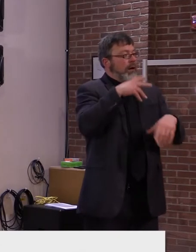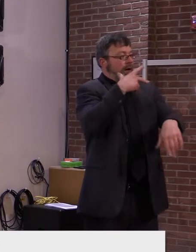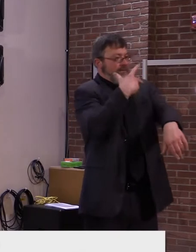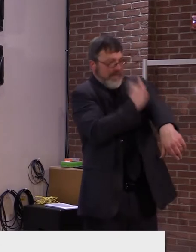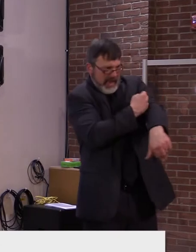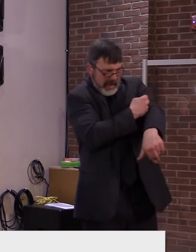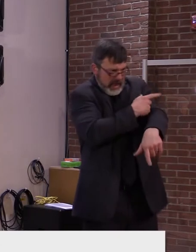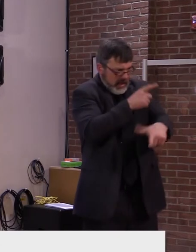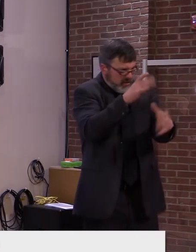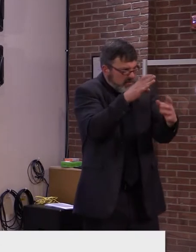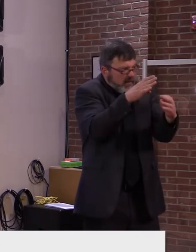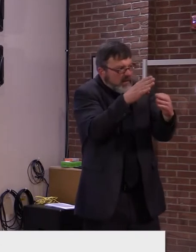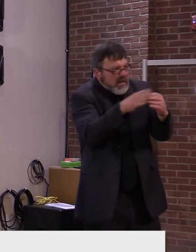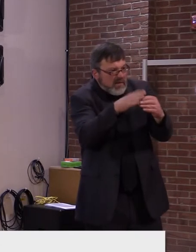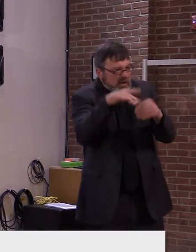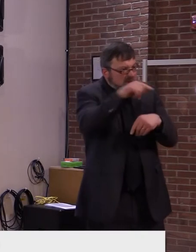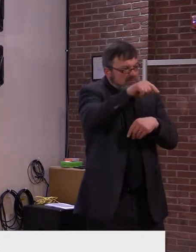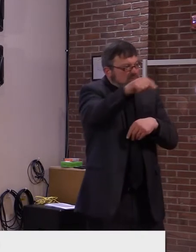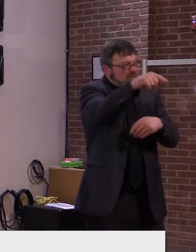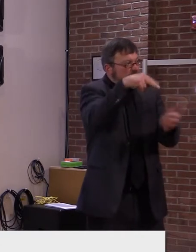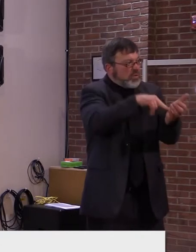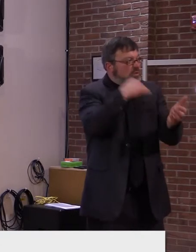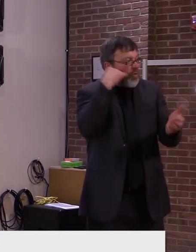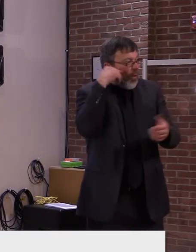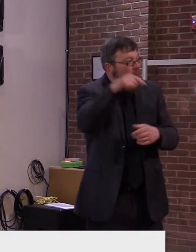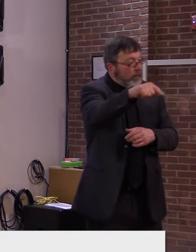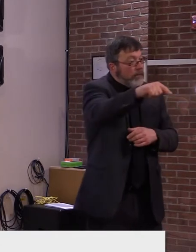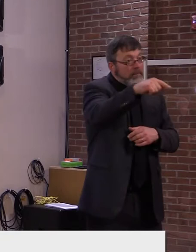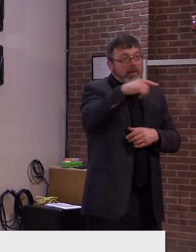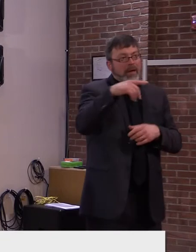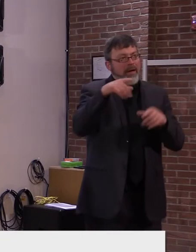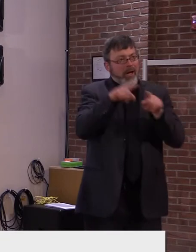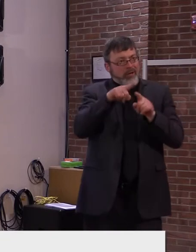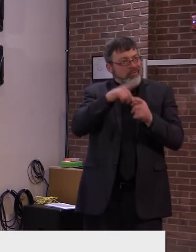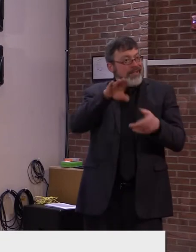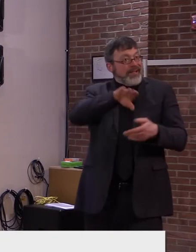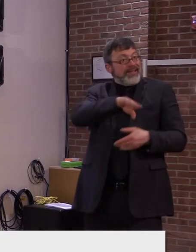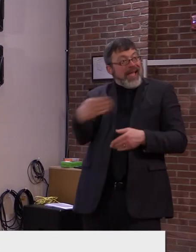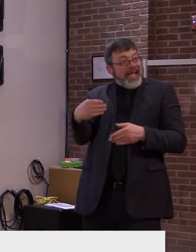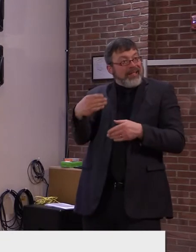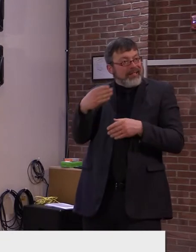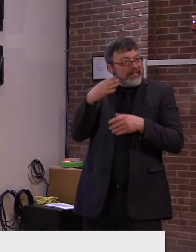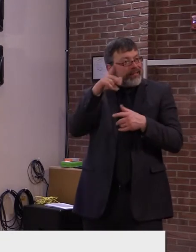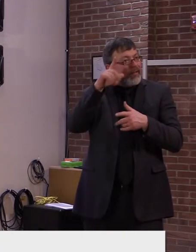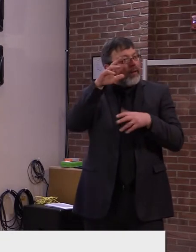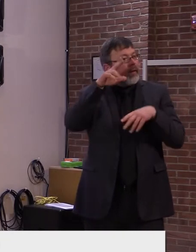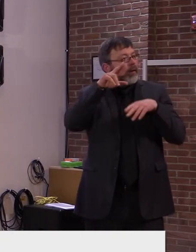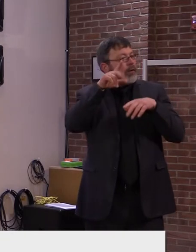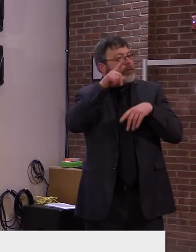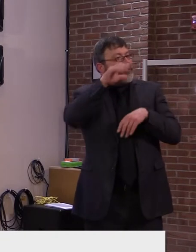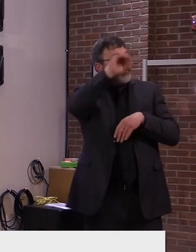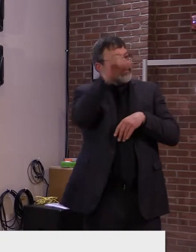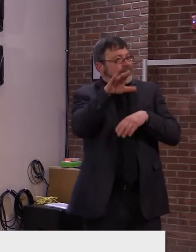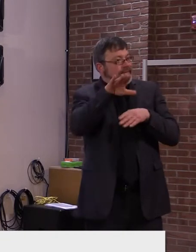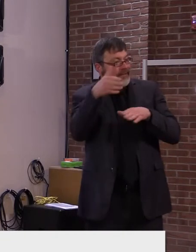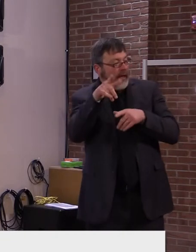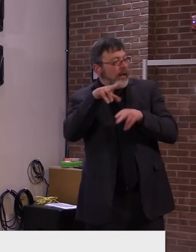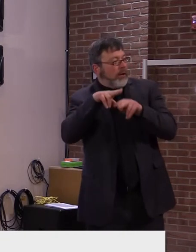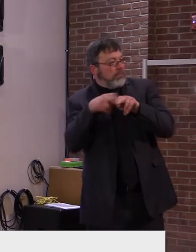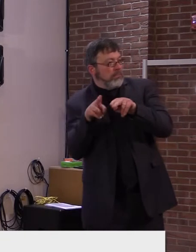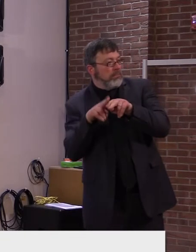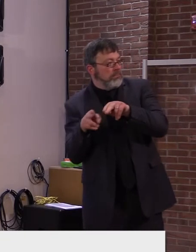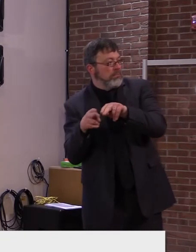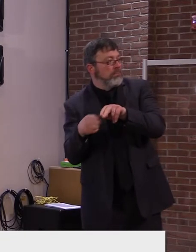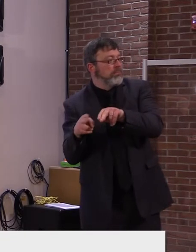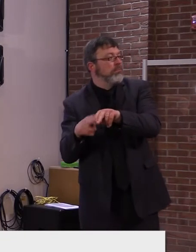reduction in the number of outbreaks and deaths in those facilities, we are able to reevaluate our recommendations and ease some of the